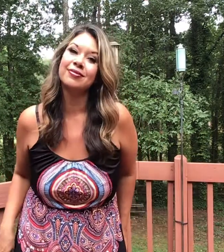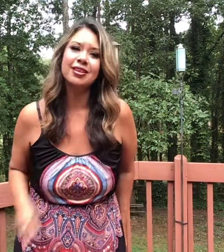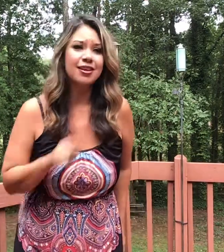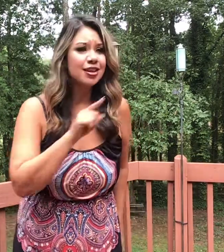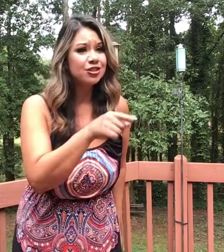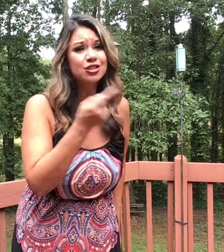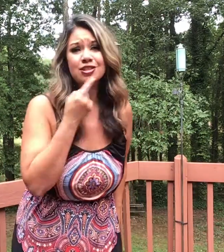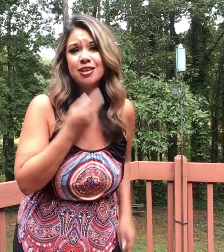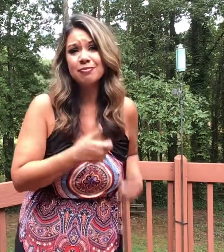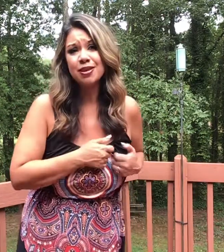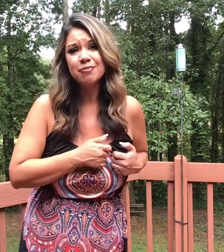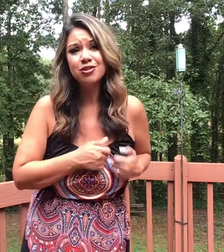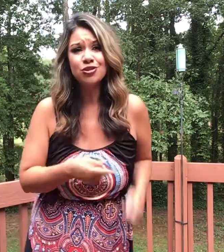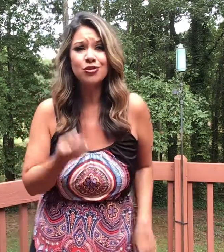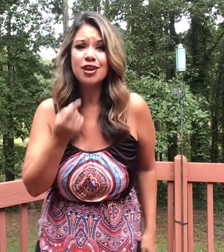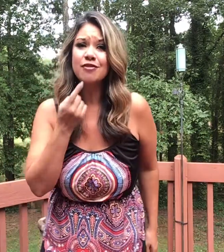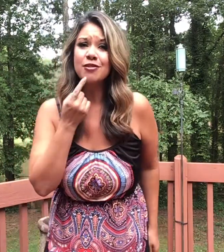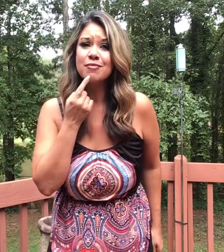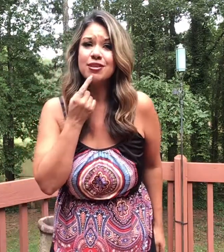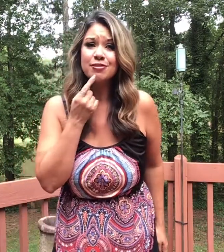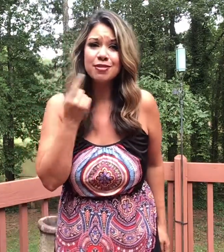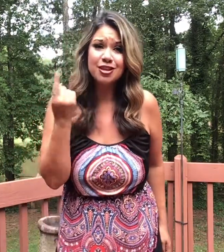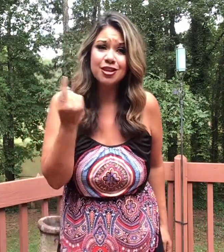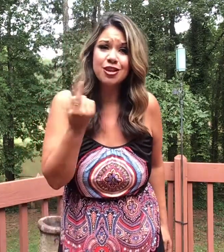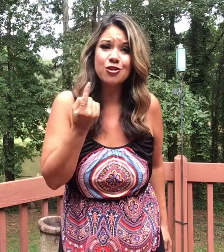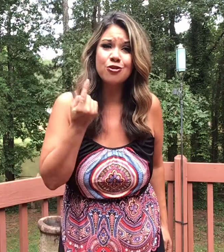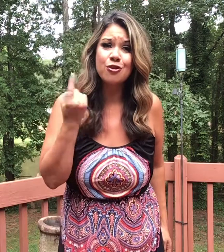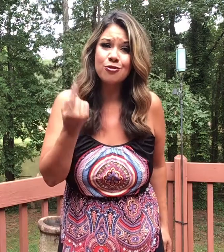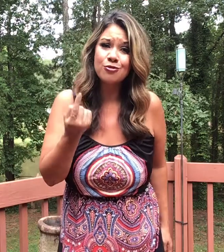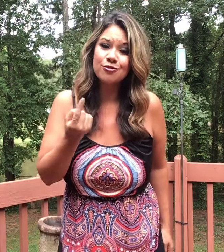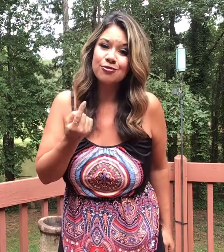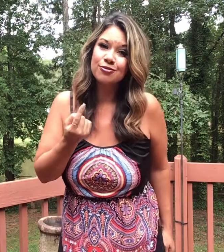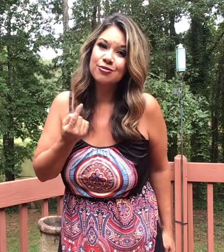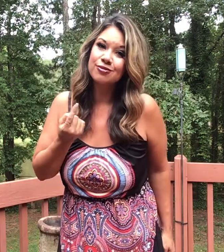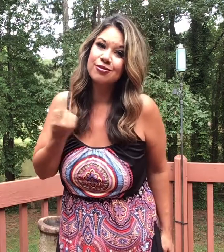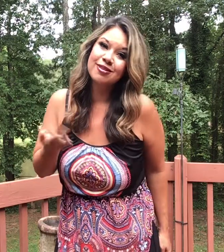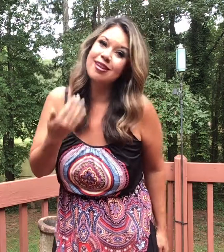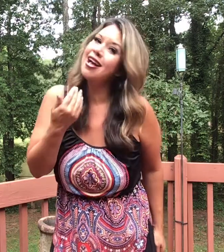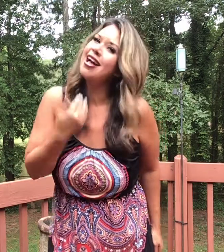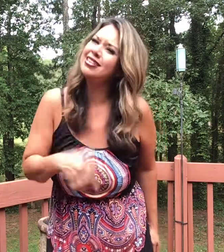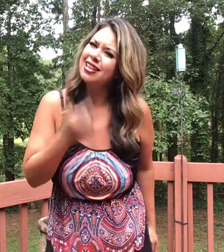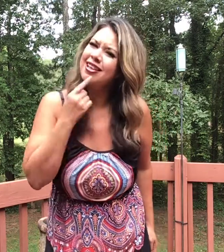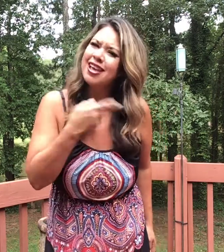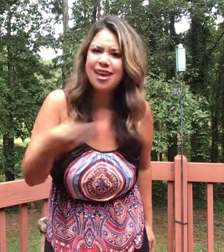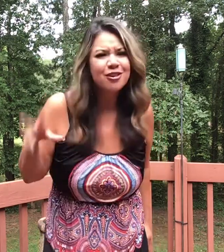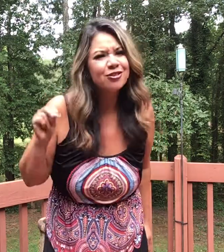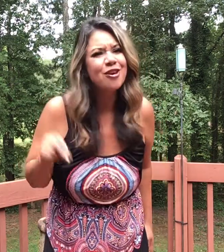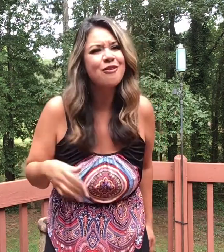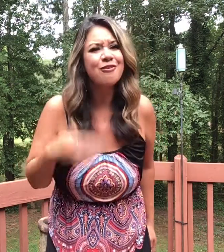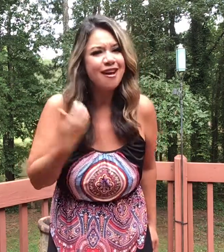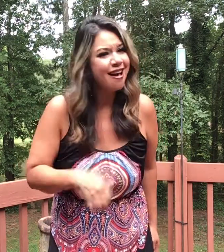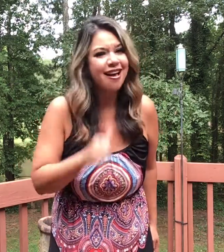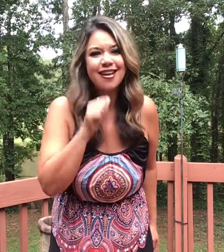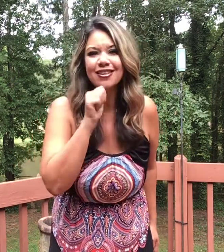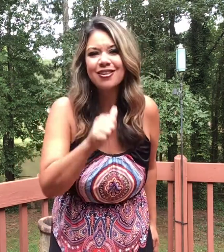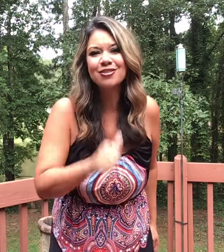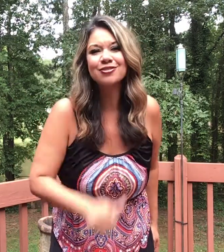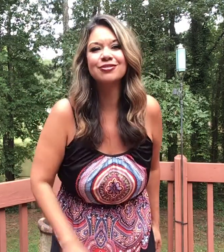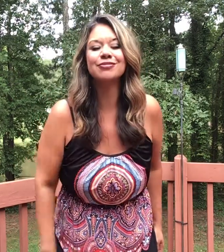She said, baby, do you ever miss being alone? I said, hell no, I don't.